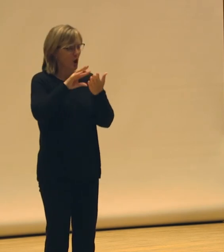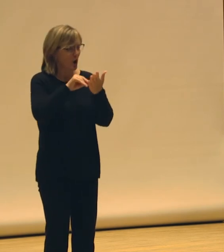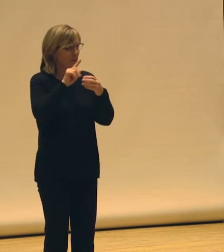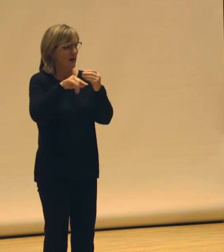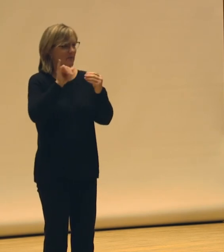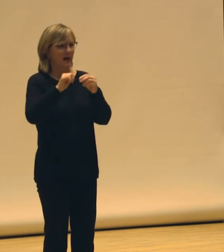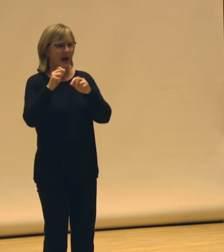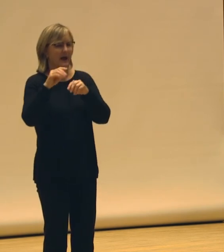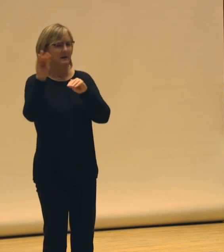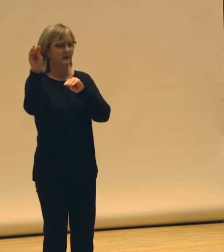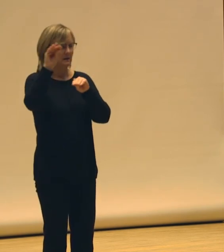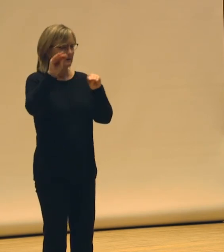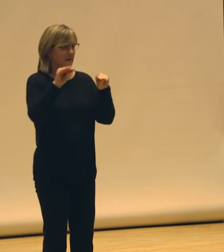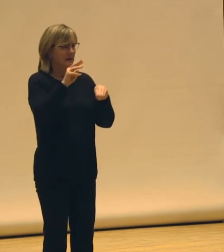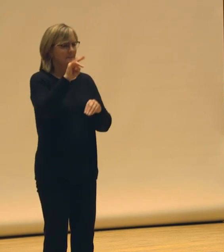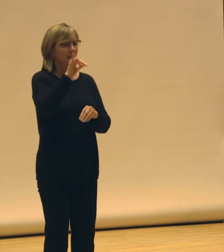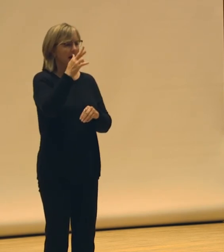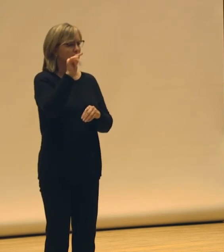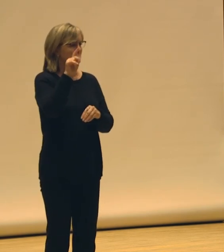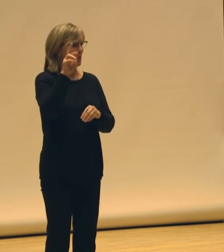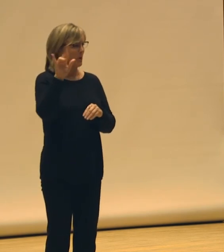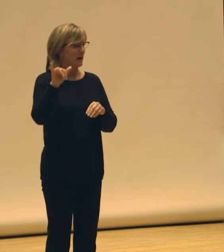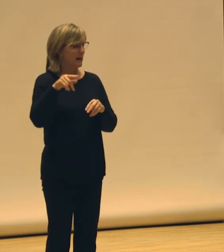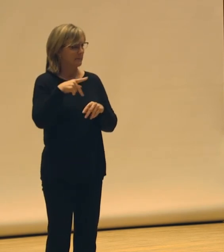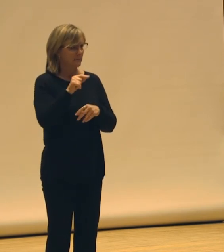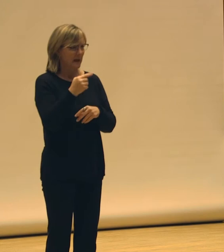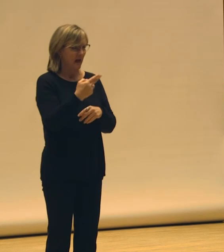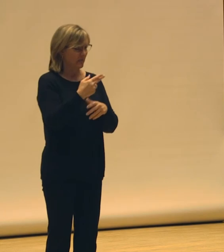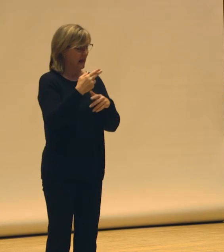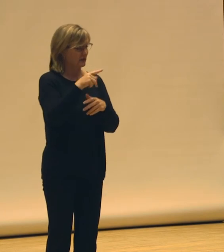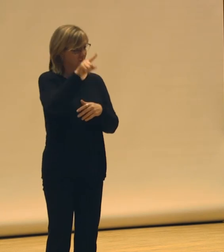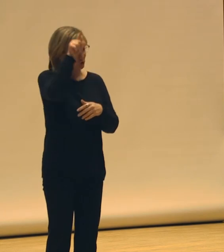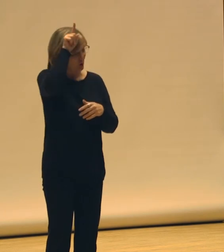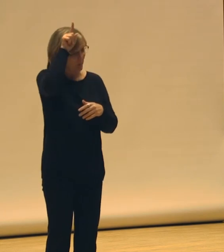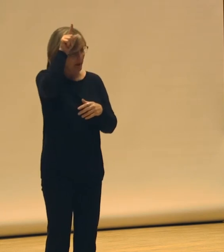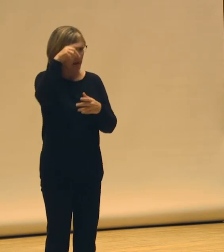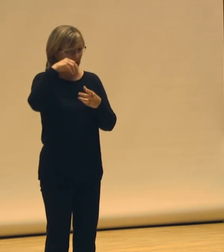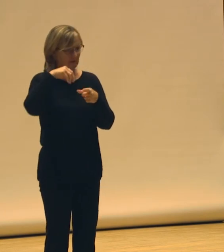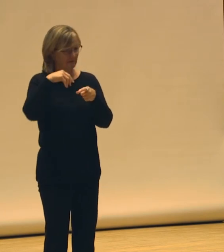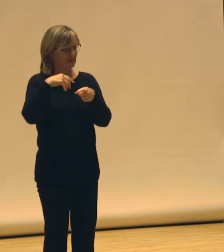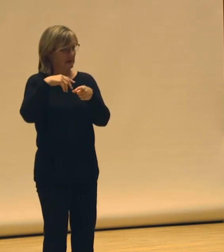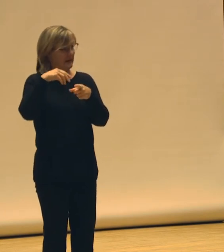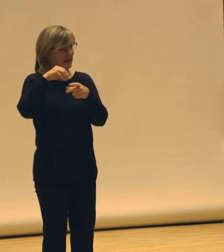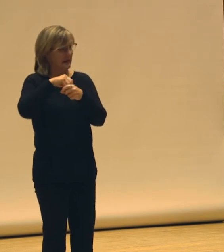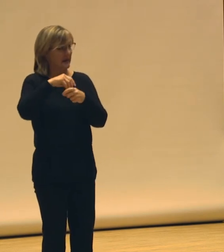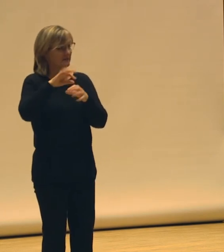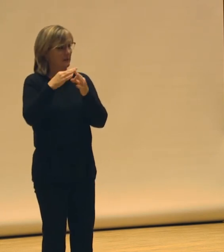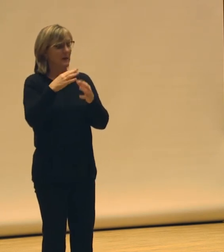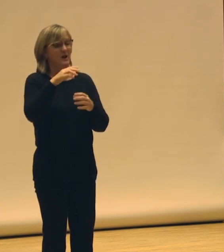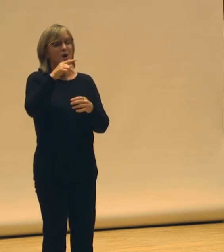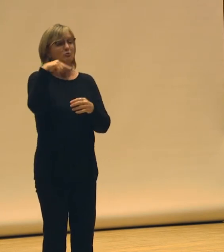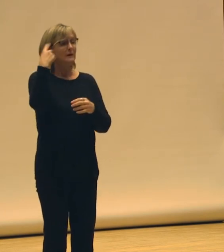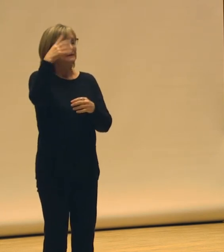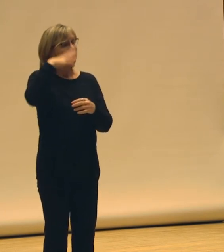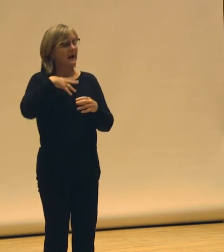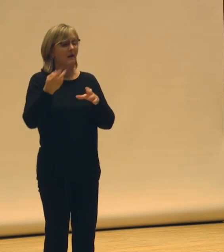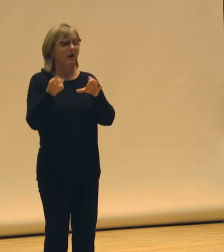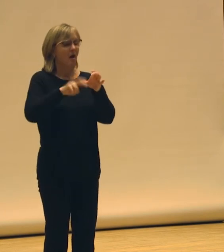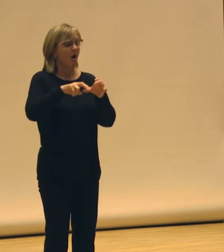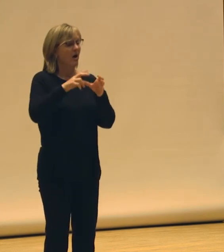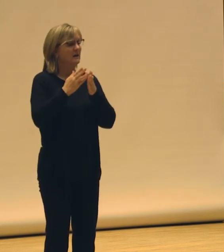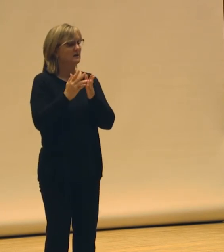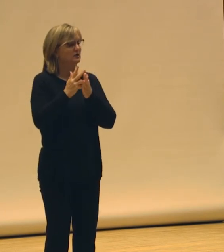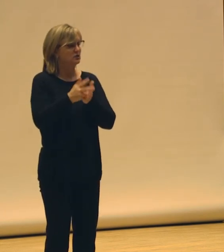migratory path and part of it is German. Crazy man in my family. Crazy man, got on a steamship. It's so